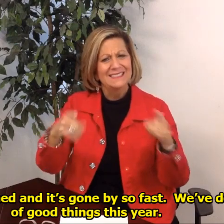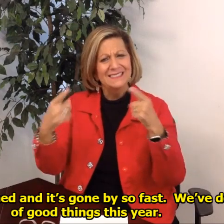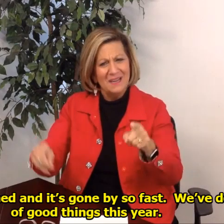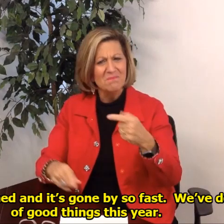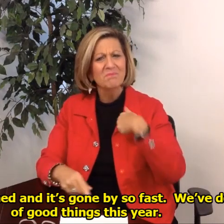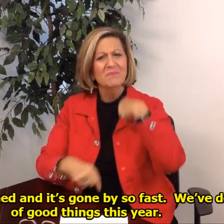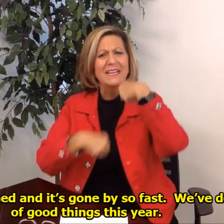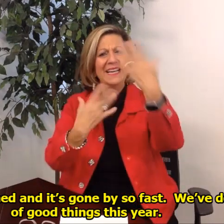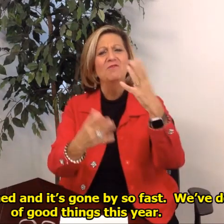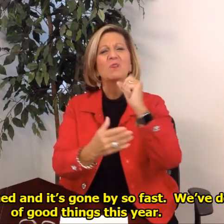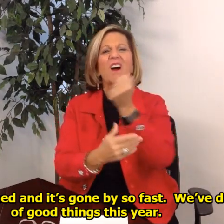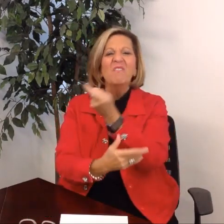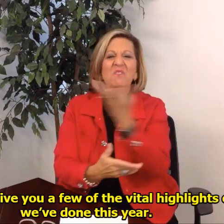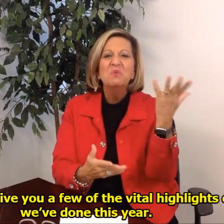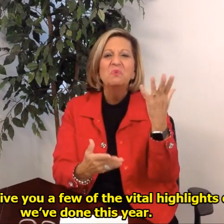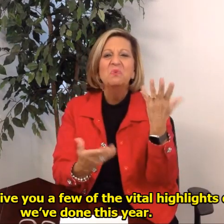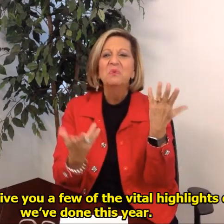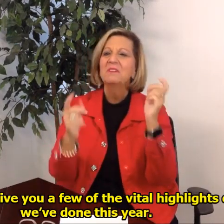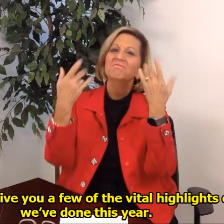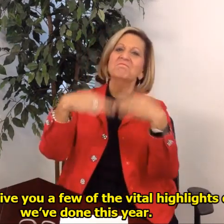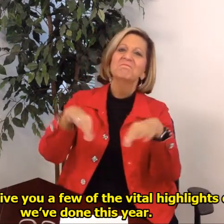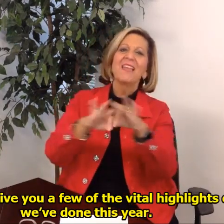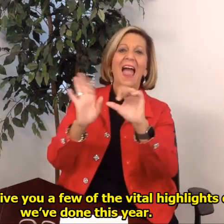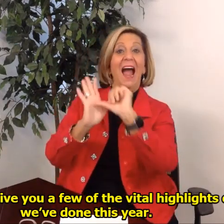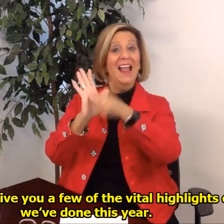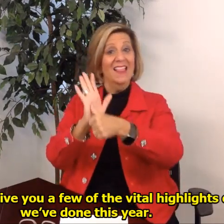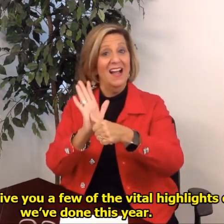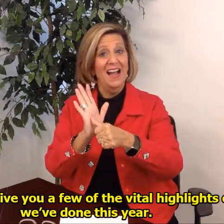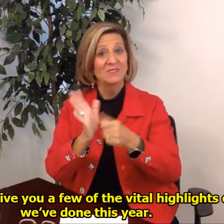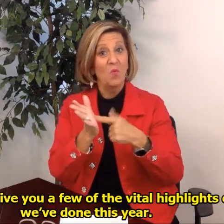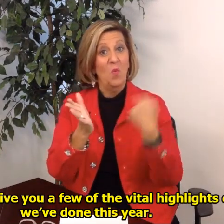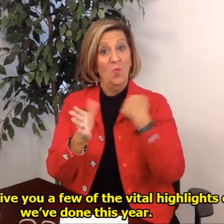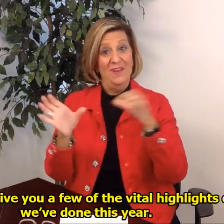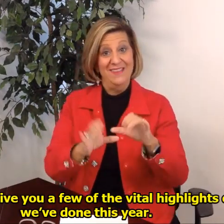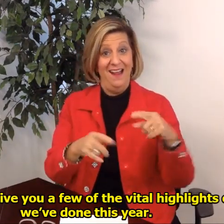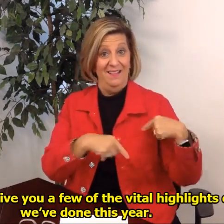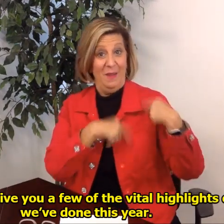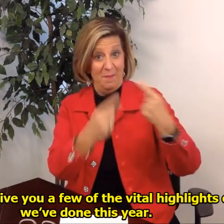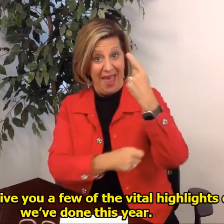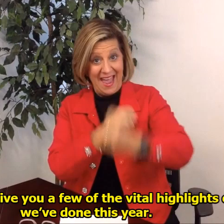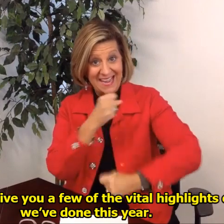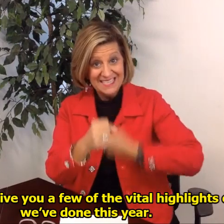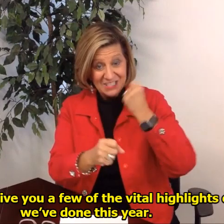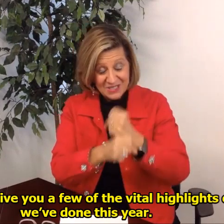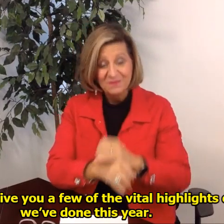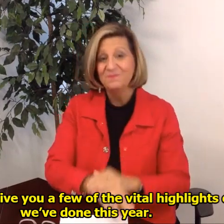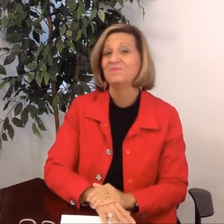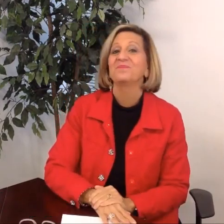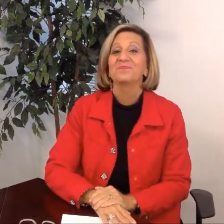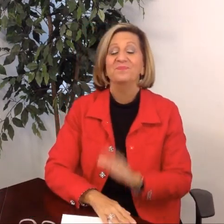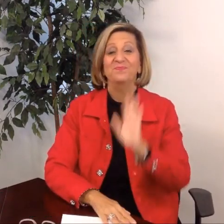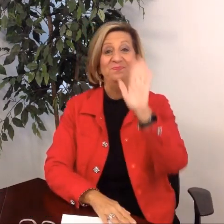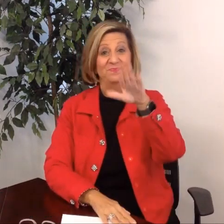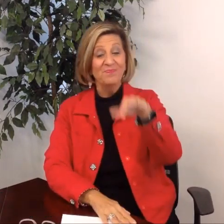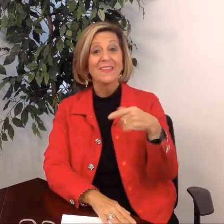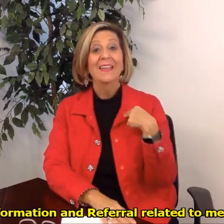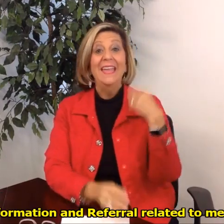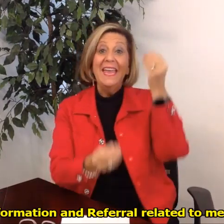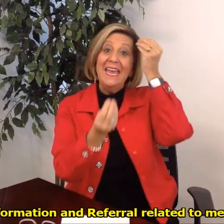things this year and I want to give you a few of the vital highlights of what we've done this year to